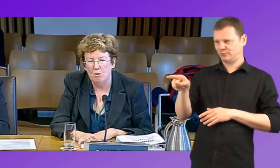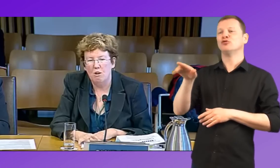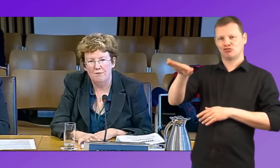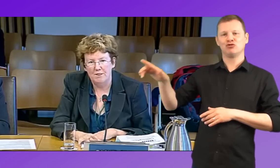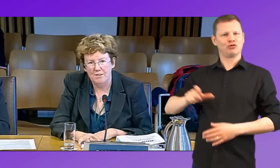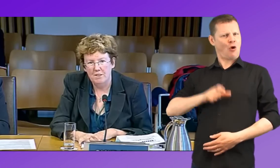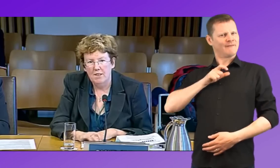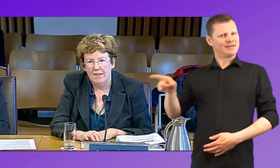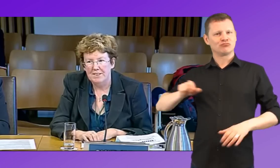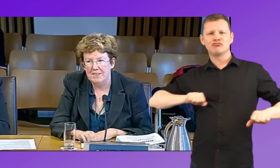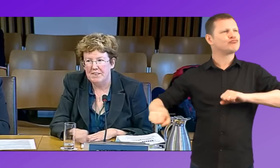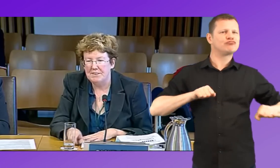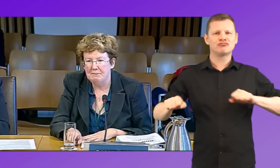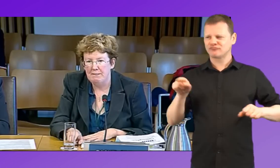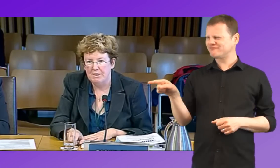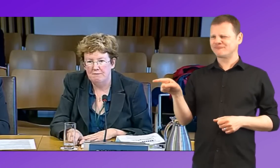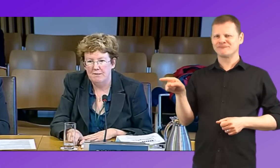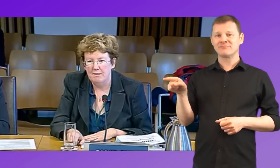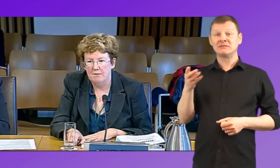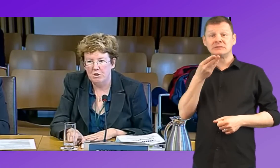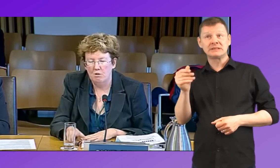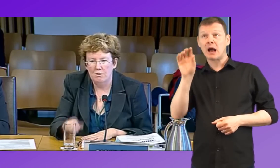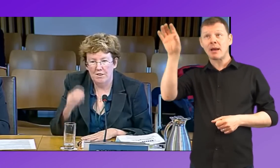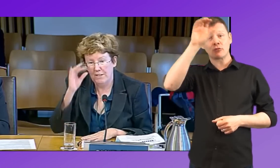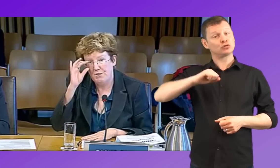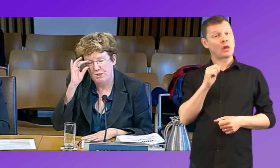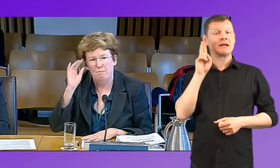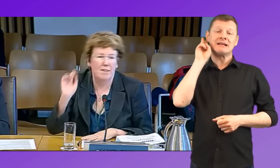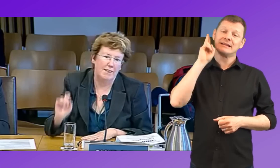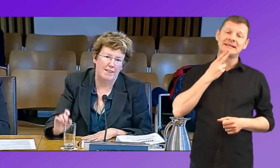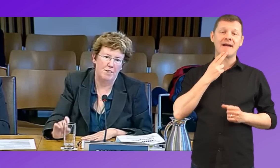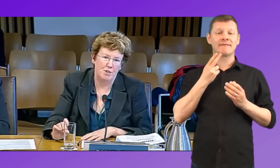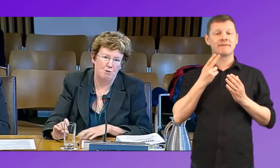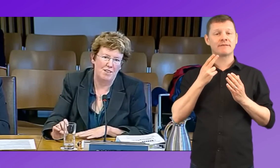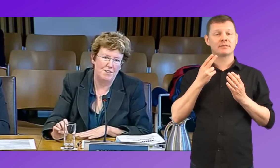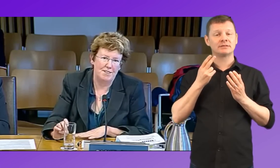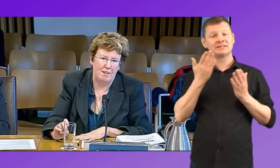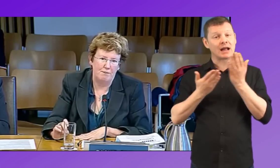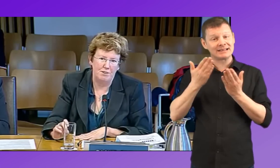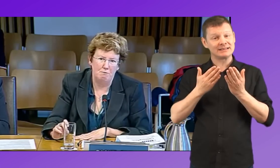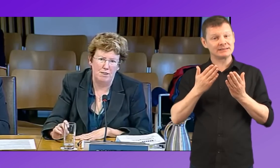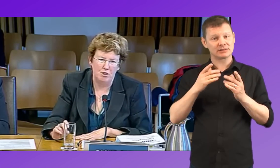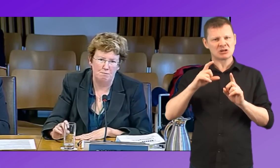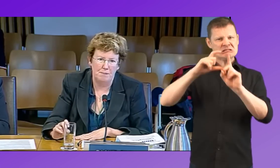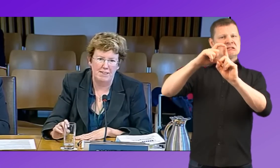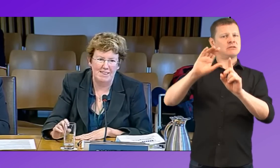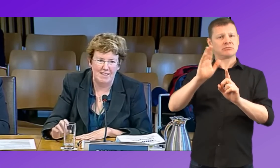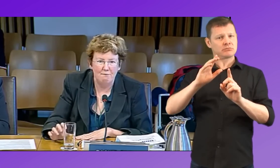more confidence. And I see in some areas of Scotland, deaf studies being a subject in itself. And I don't mean just big D deaf